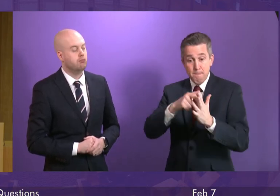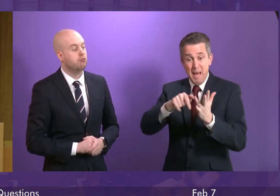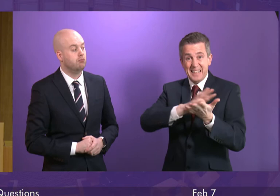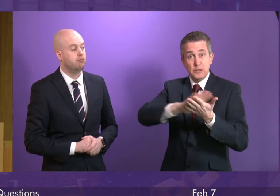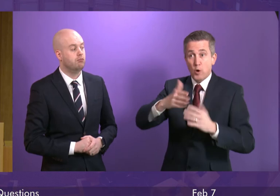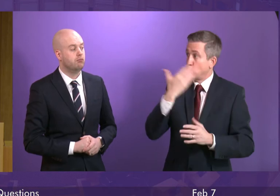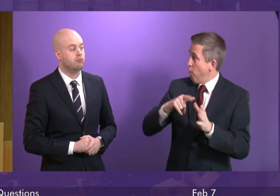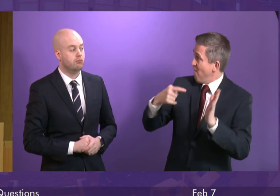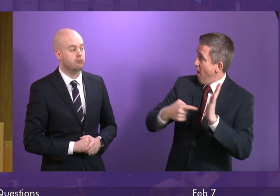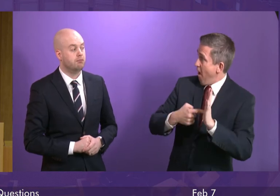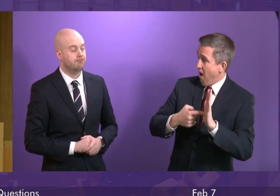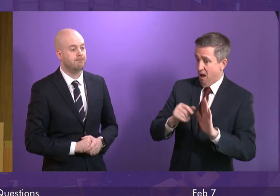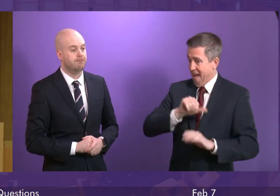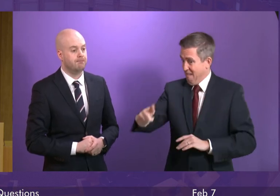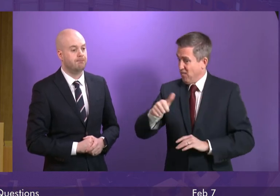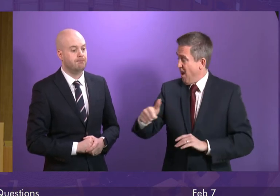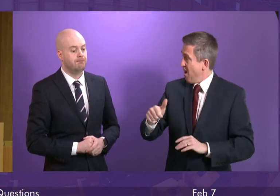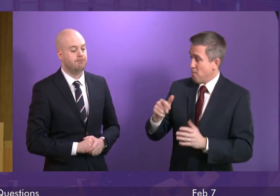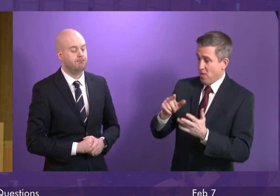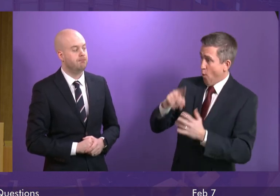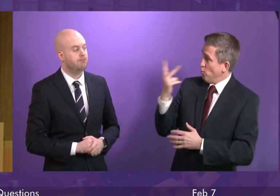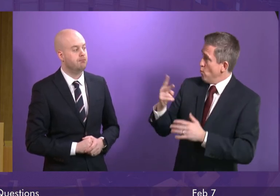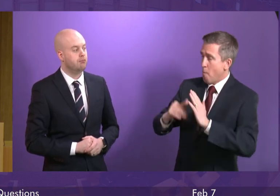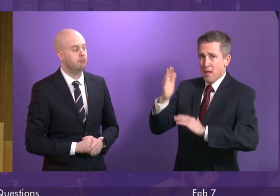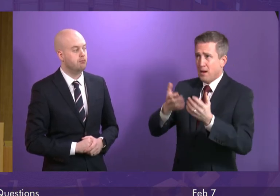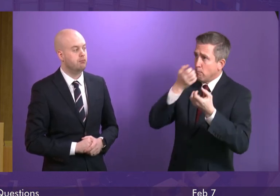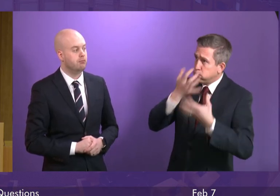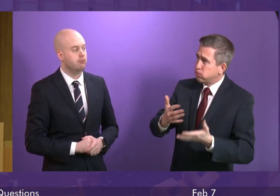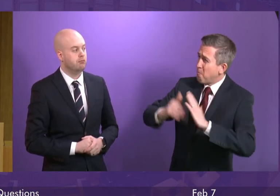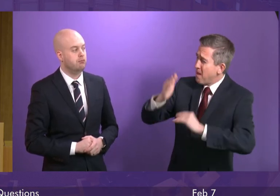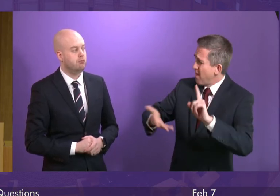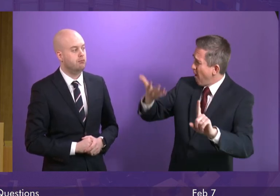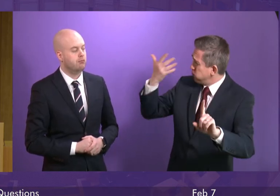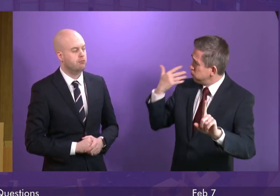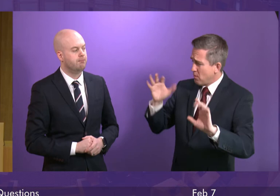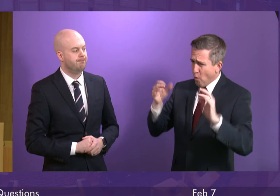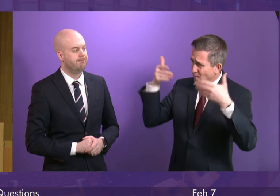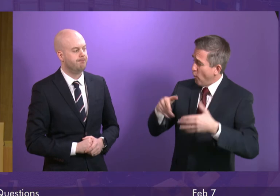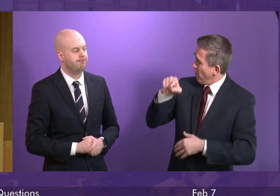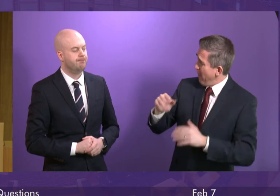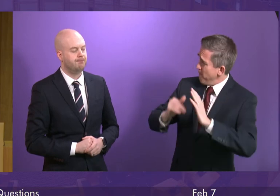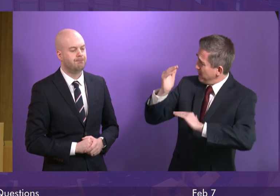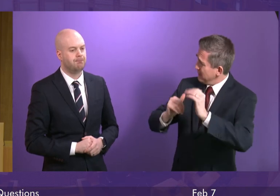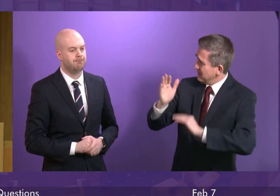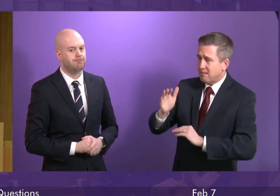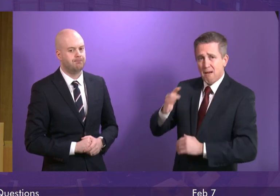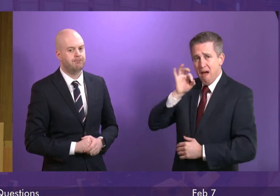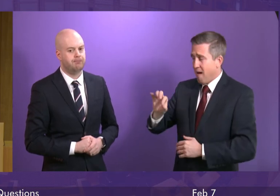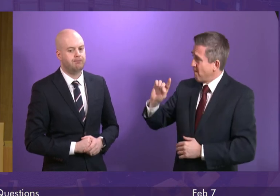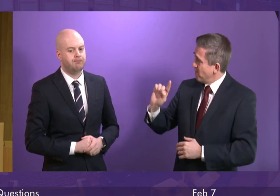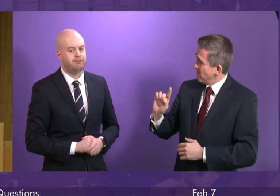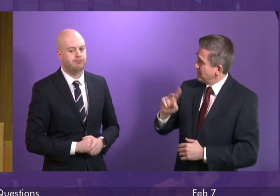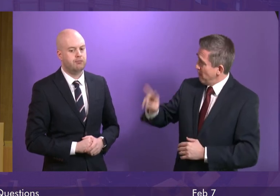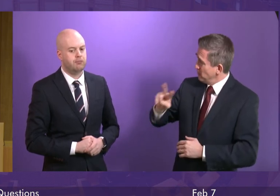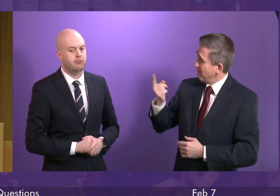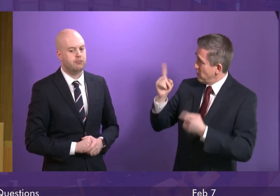of Art. It has not received the same publicity or the same importance placed upon it. Could I ask the First Minister, or the Deputy First Minister,